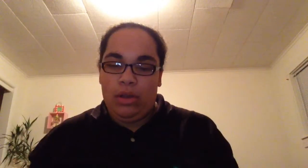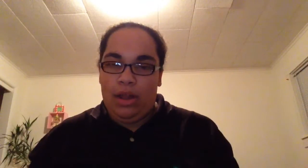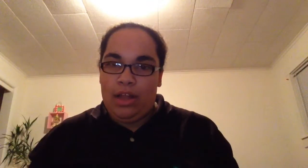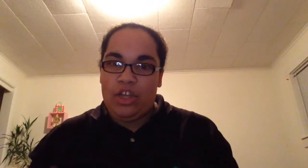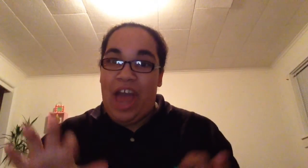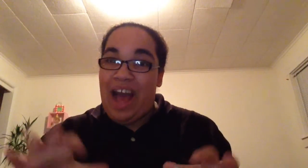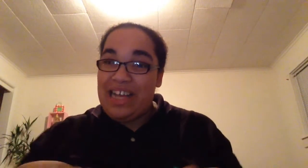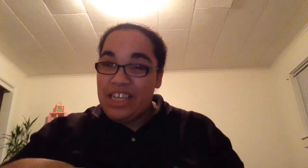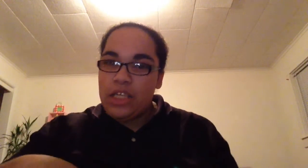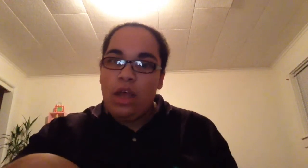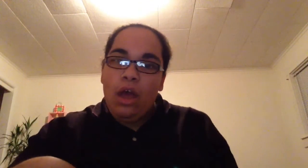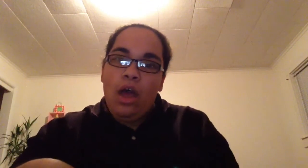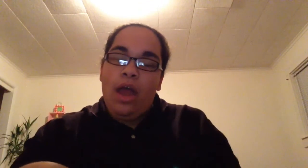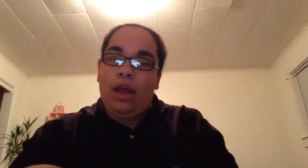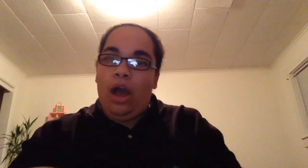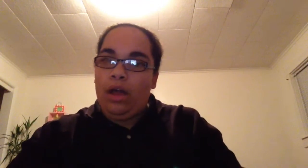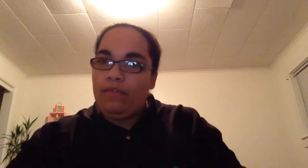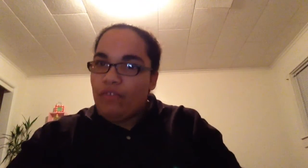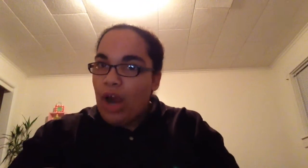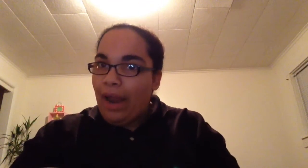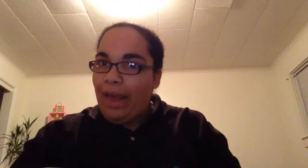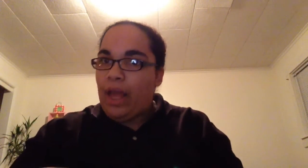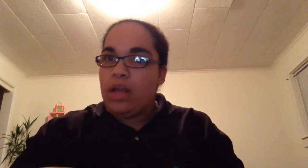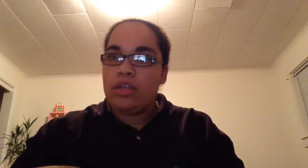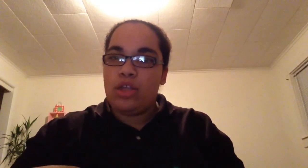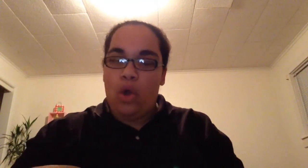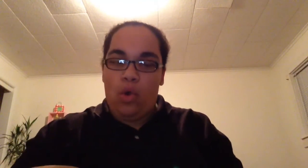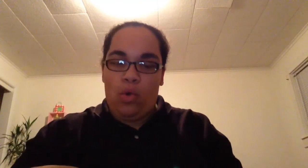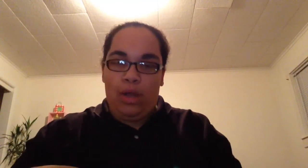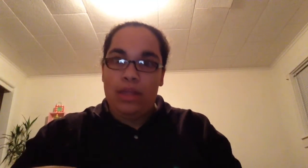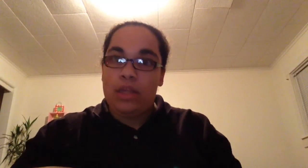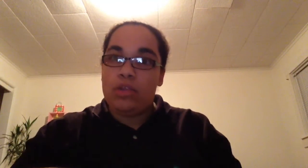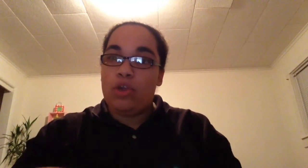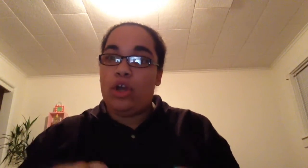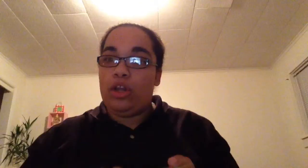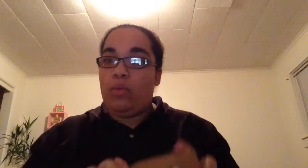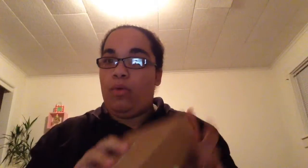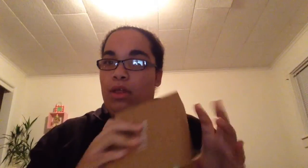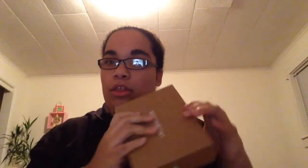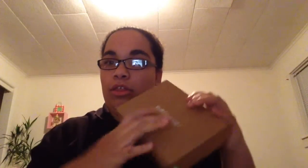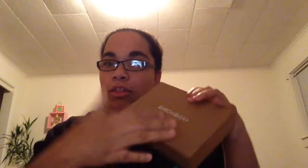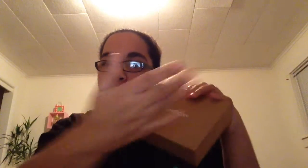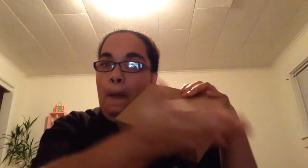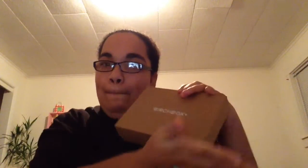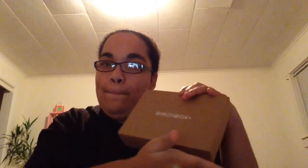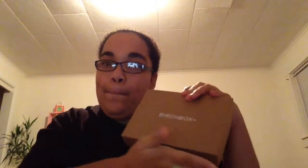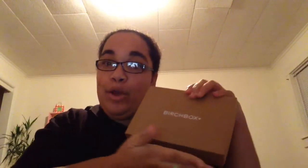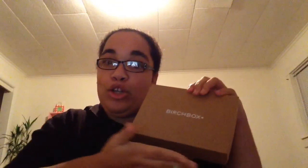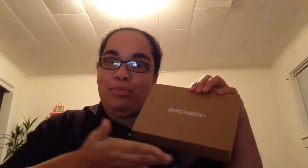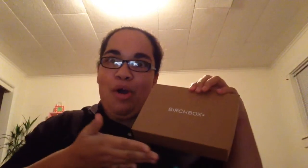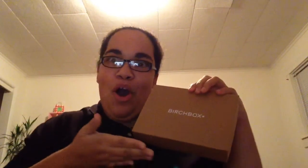all that jazz and I got on Friday so let's get started this birch box